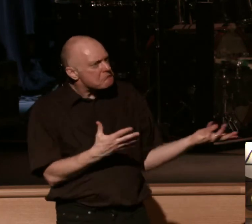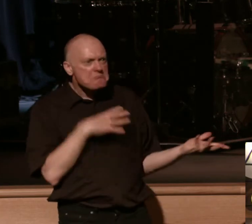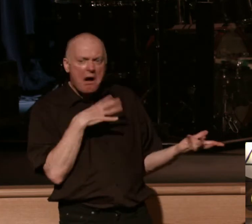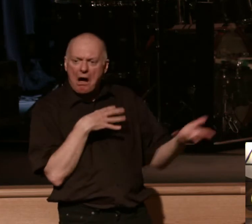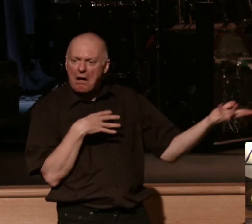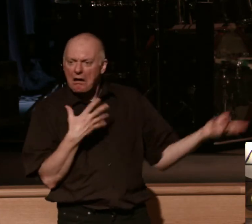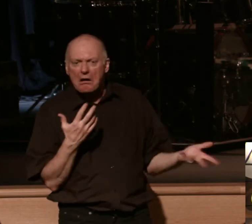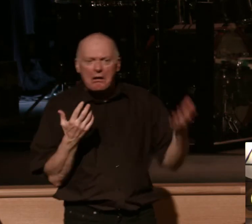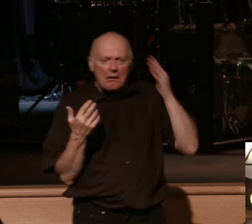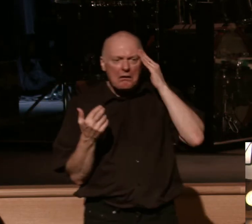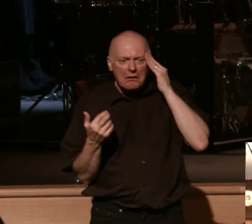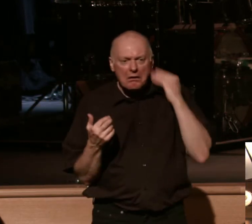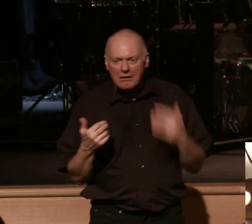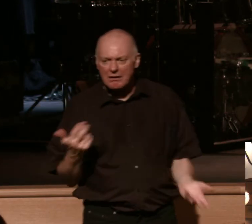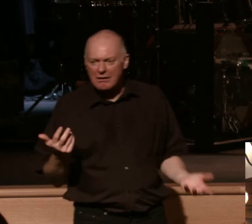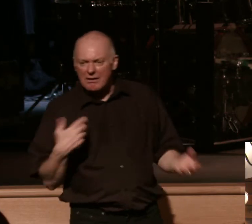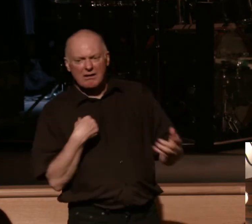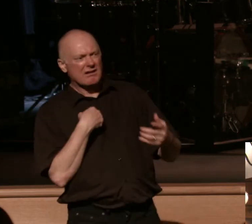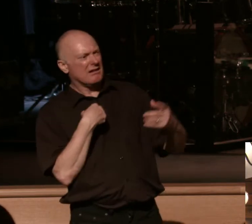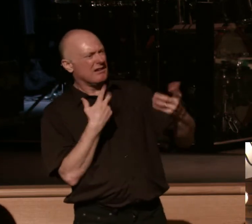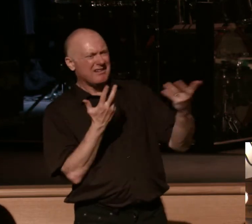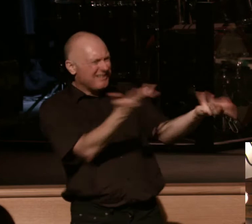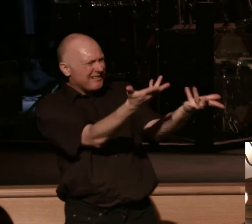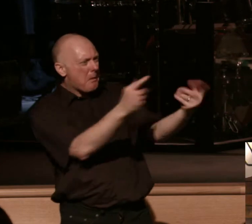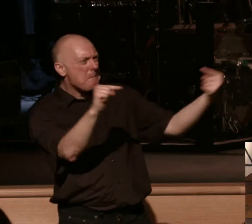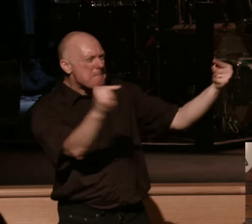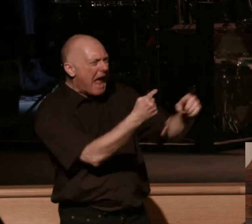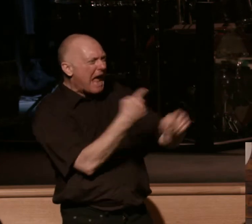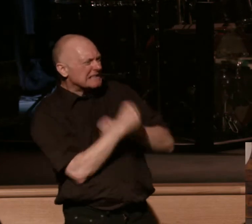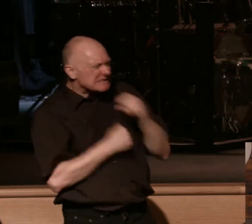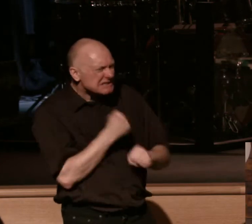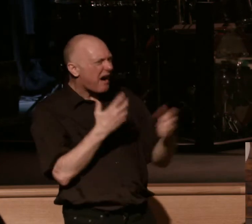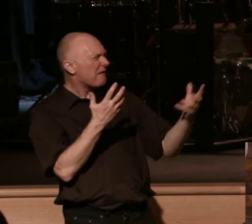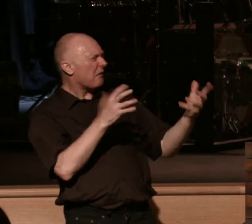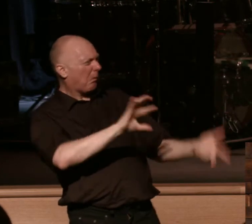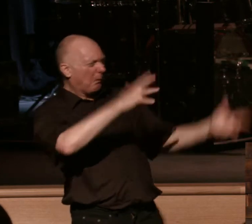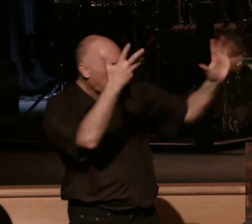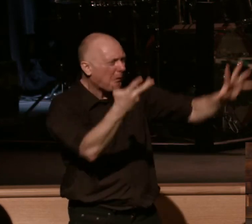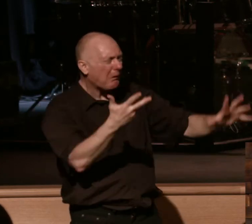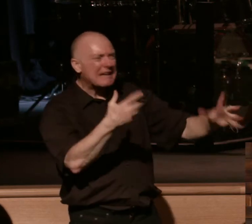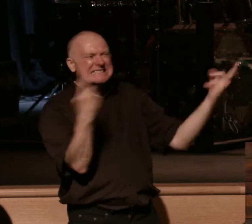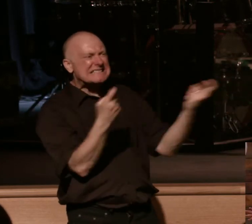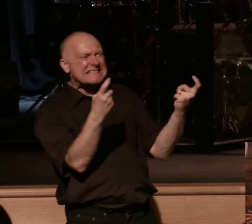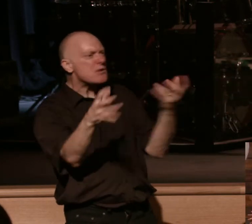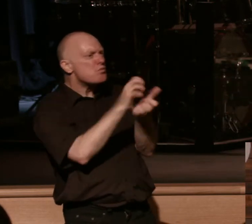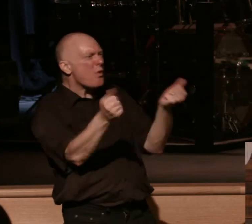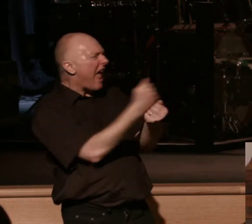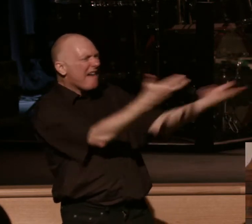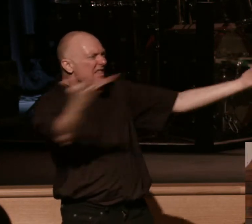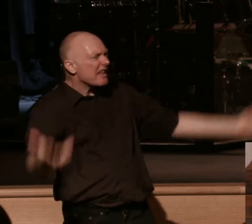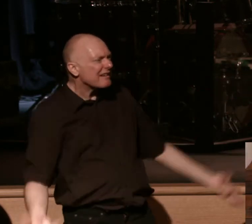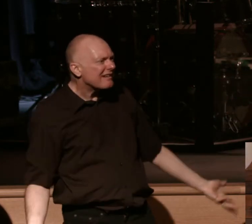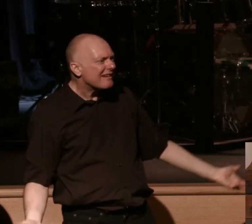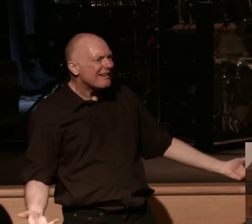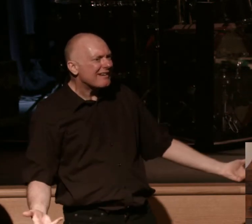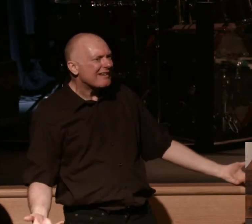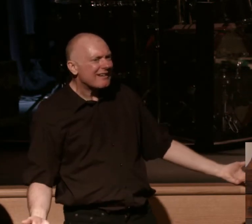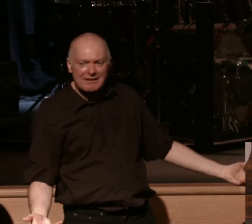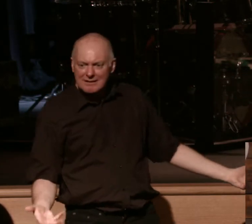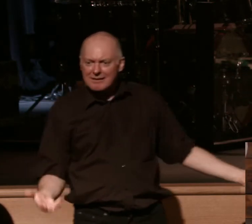pain and suffering and heartache and I hate I sin ruins everything the amount of situations that come